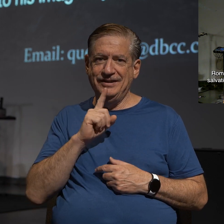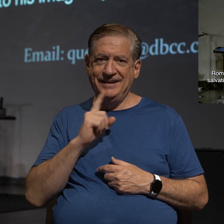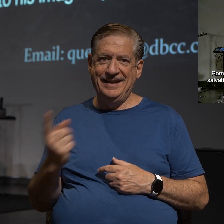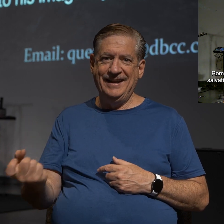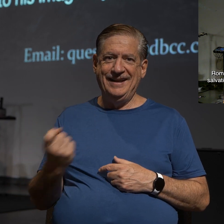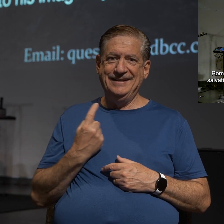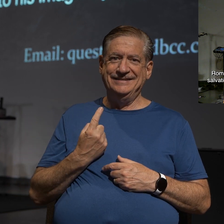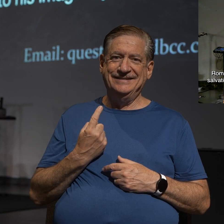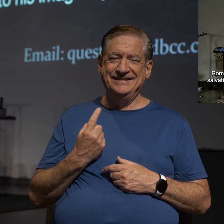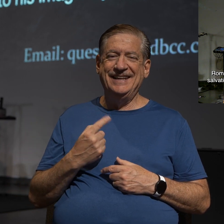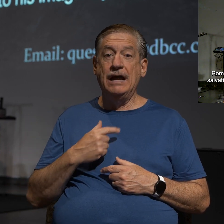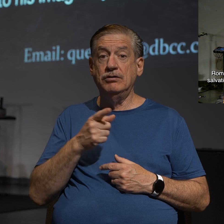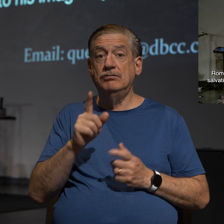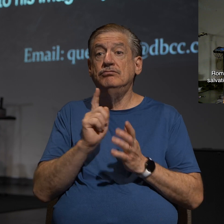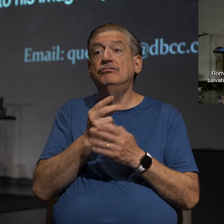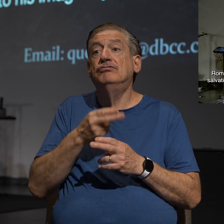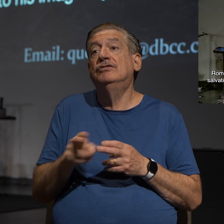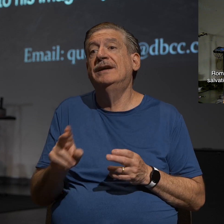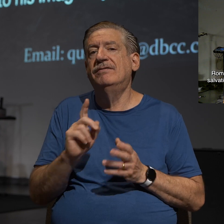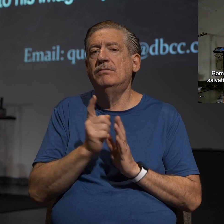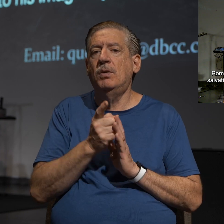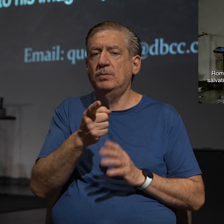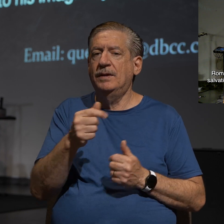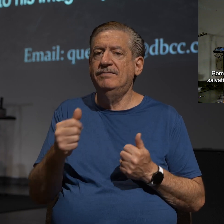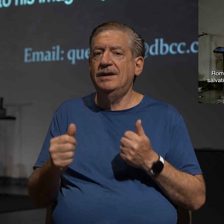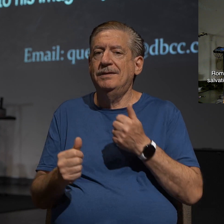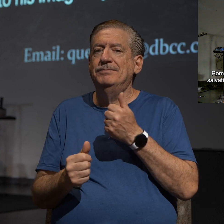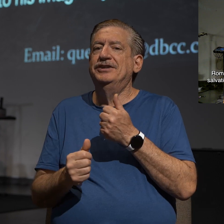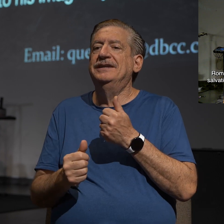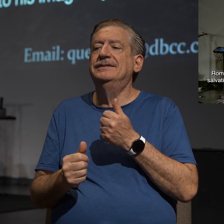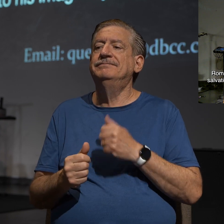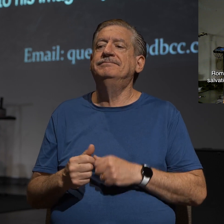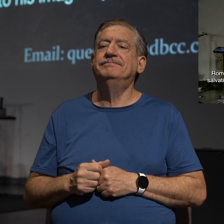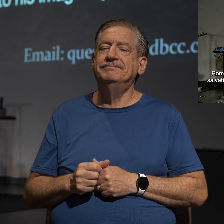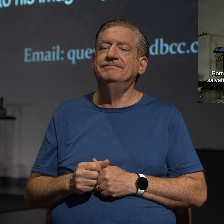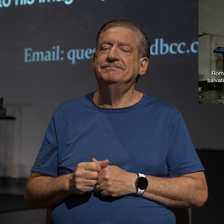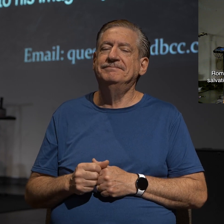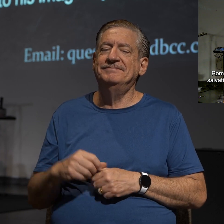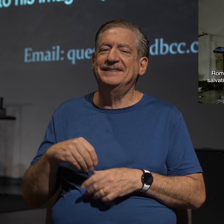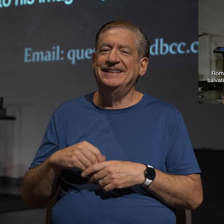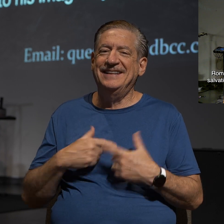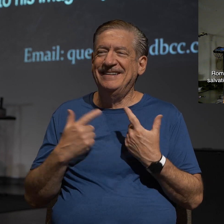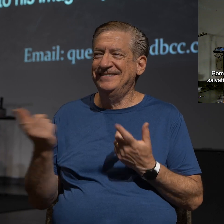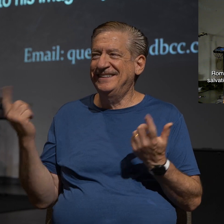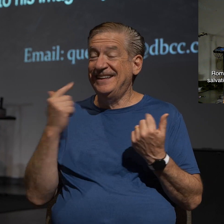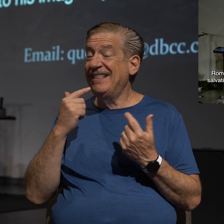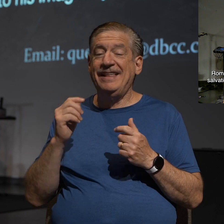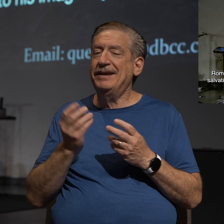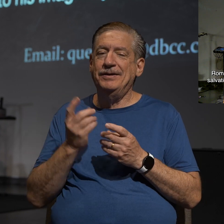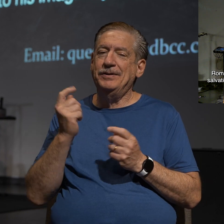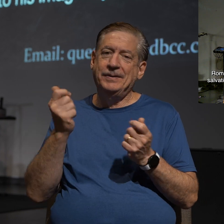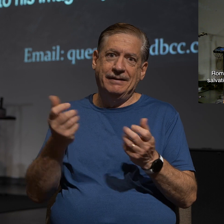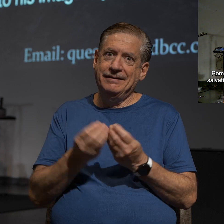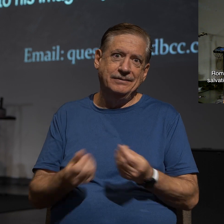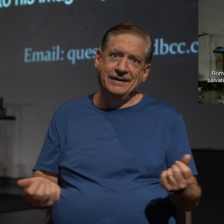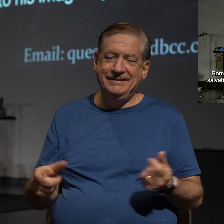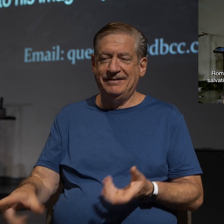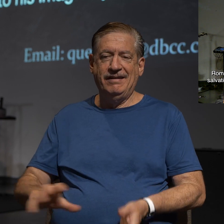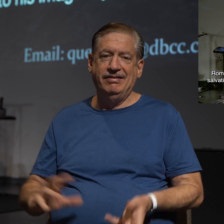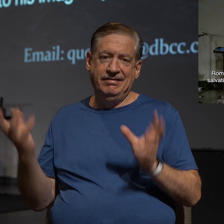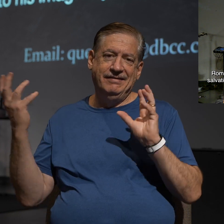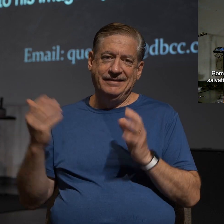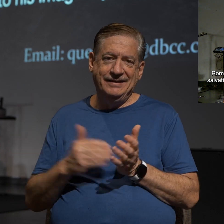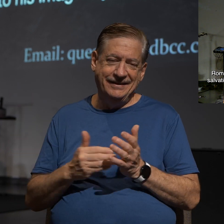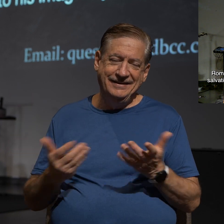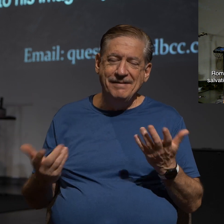And for a brief moment, you actually have the upper hand in life. Then that quickly goes away and it's back to chaos. But for that brief moment,